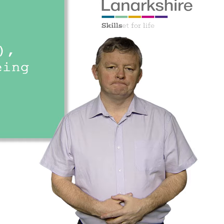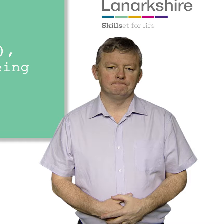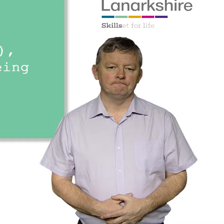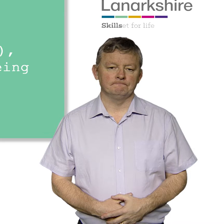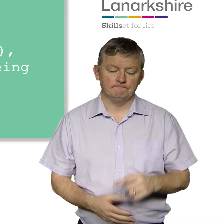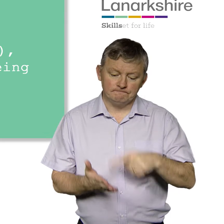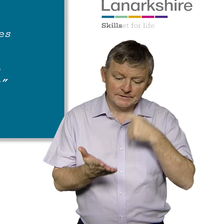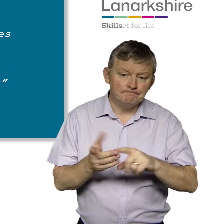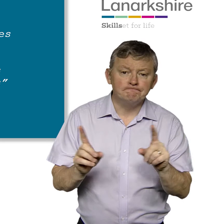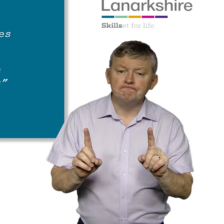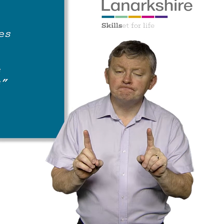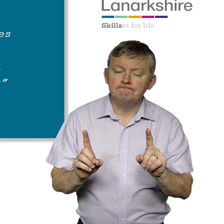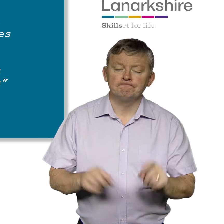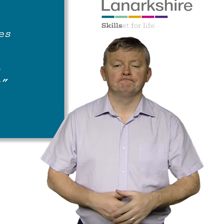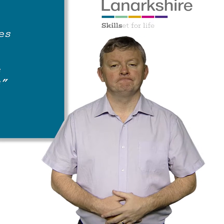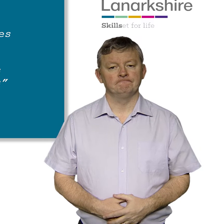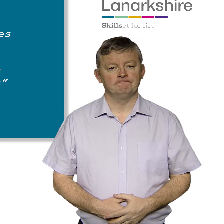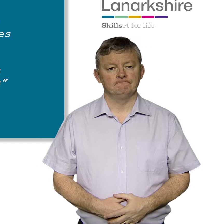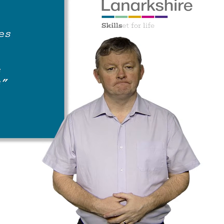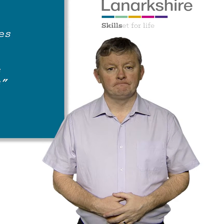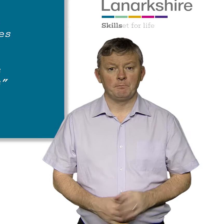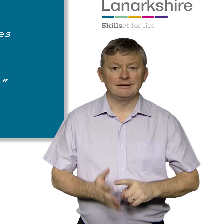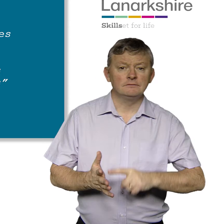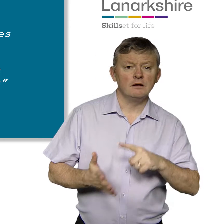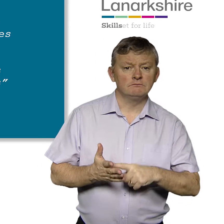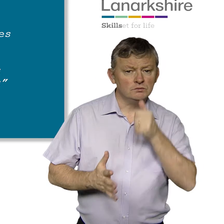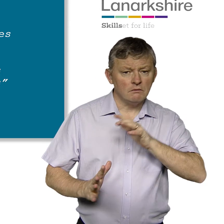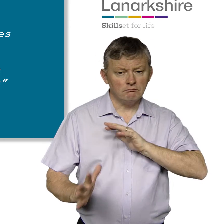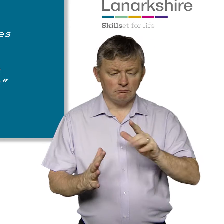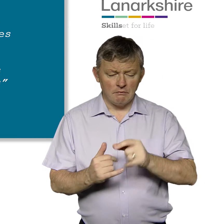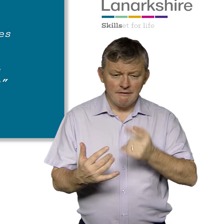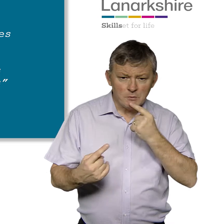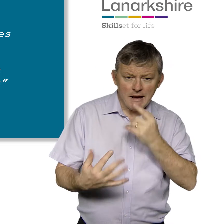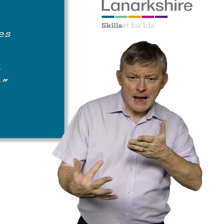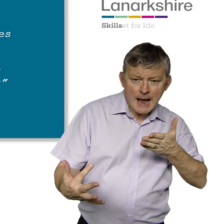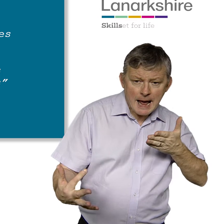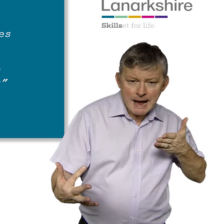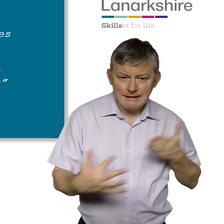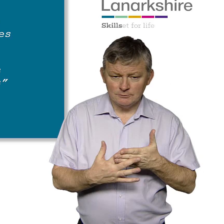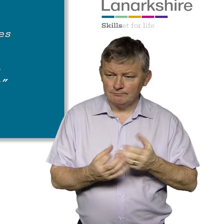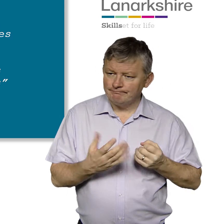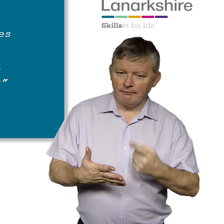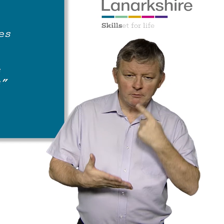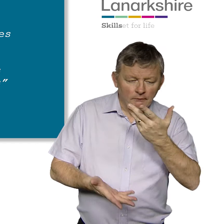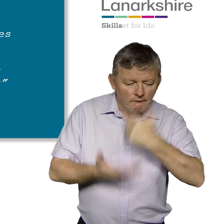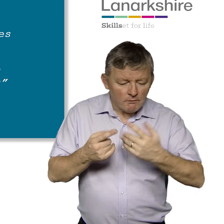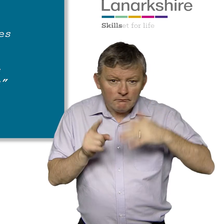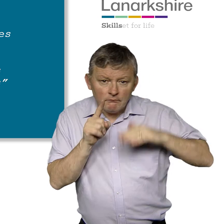Which is BSL users will have access to the information and services they need to live active, healthy lives